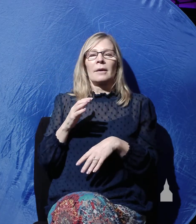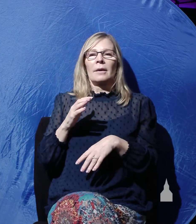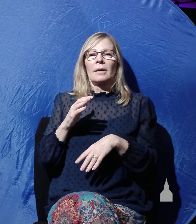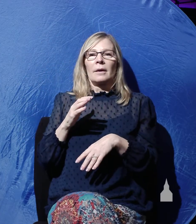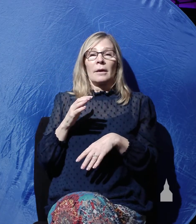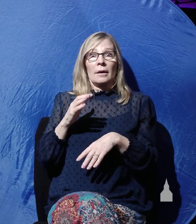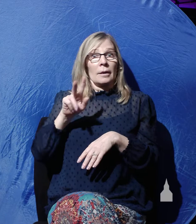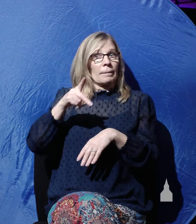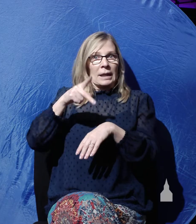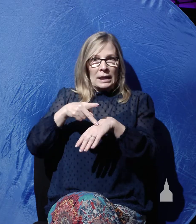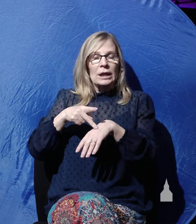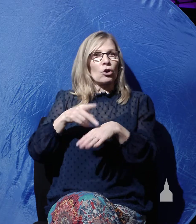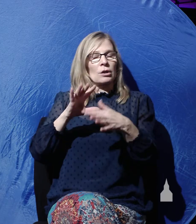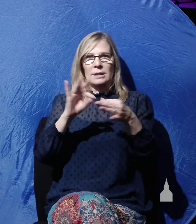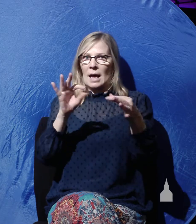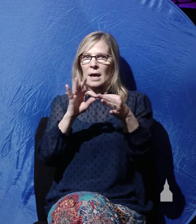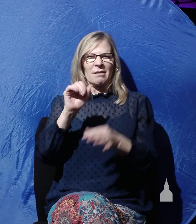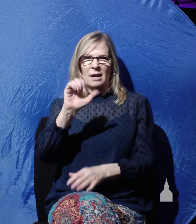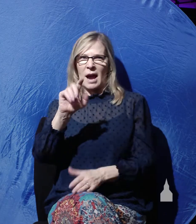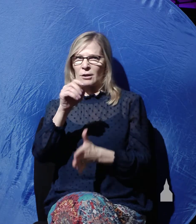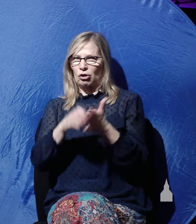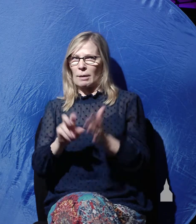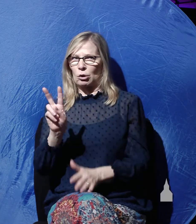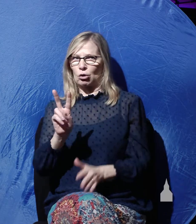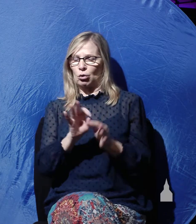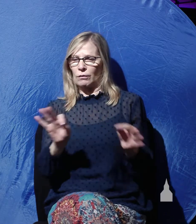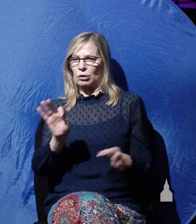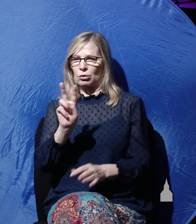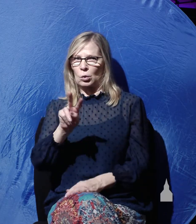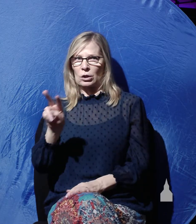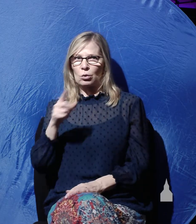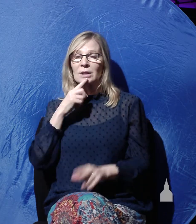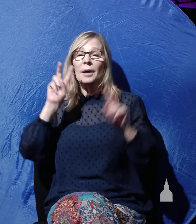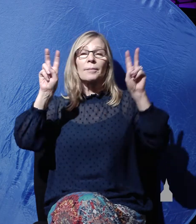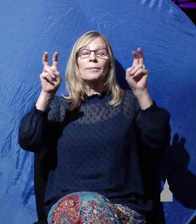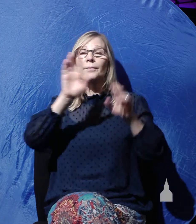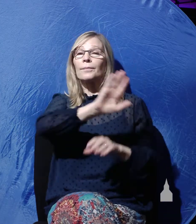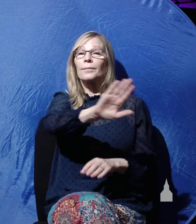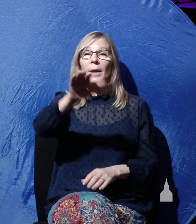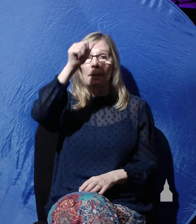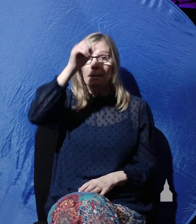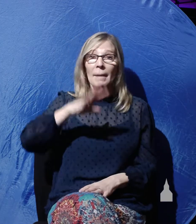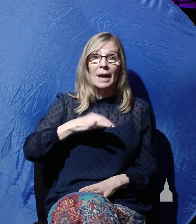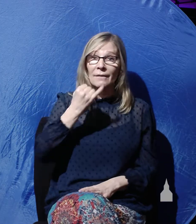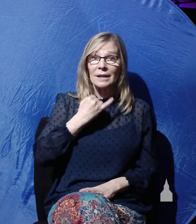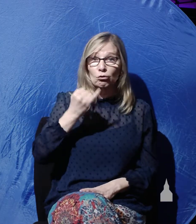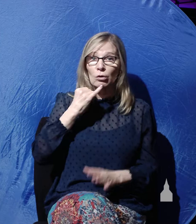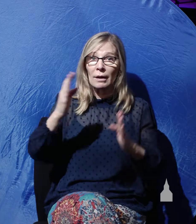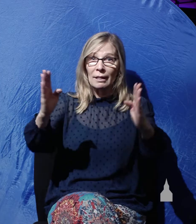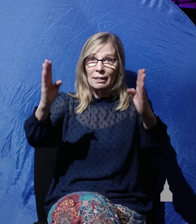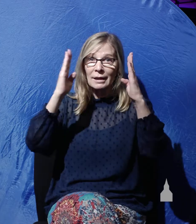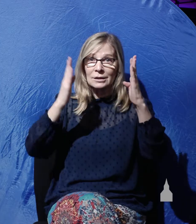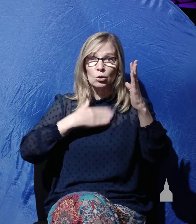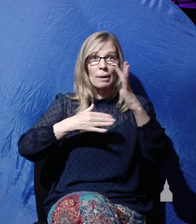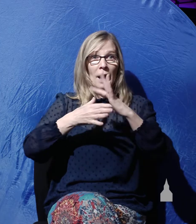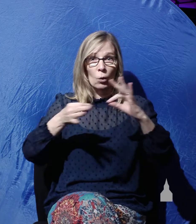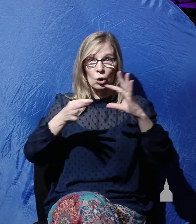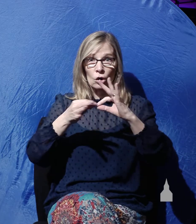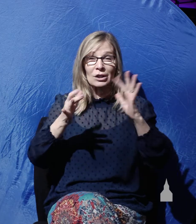Jesus. As Peter said this in Acts chapter 2, starting in verse 22, he said, men of Israel, listen to these words. Jesus the Nazarene,